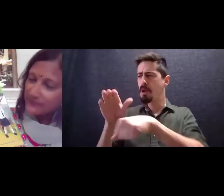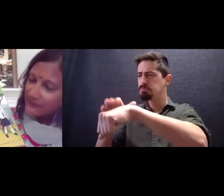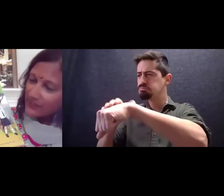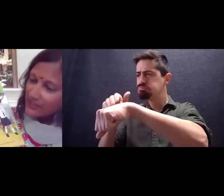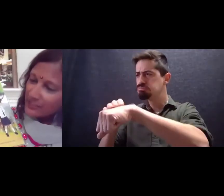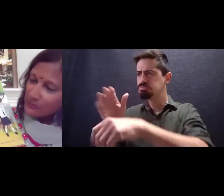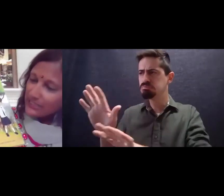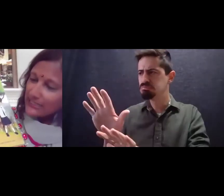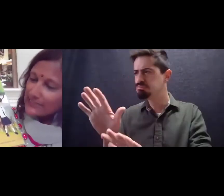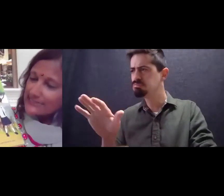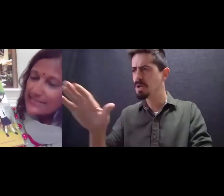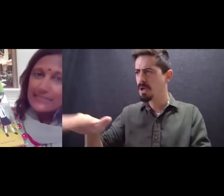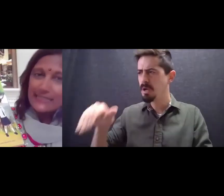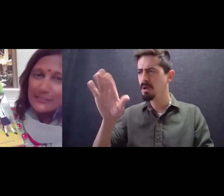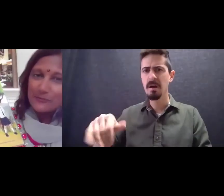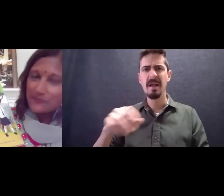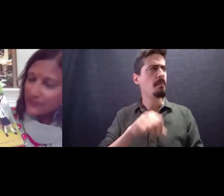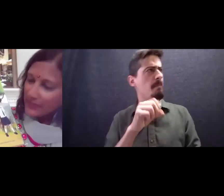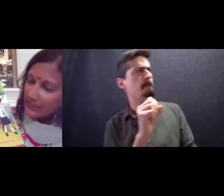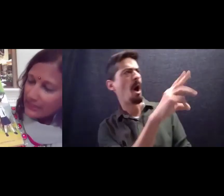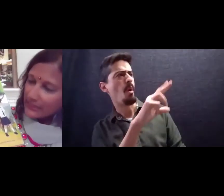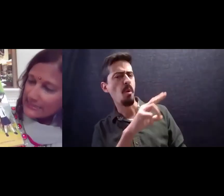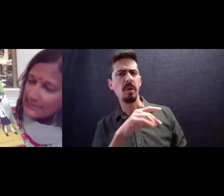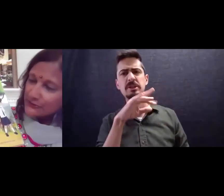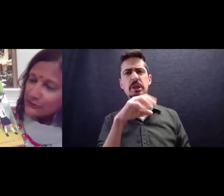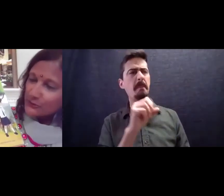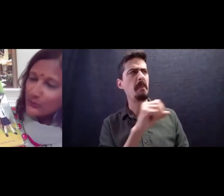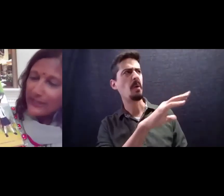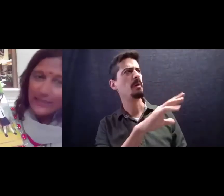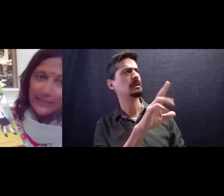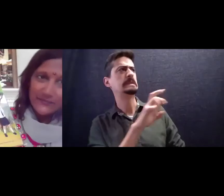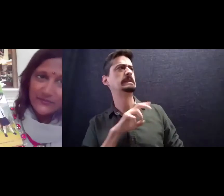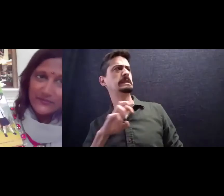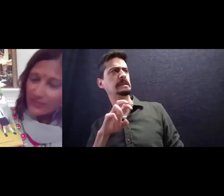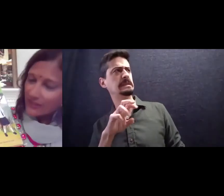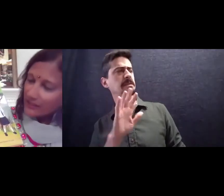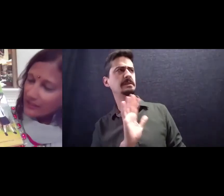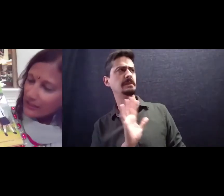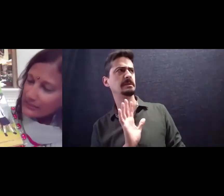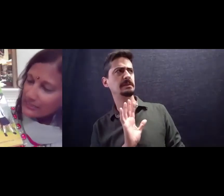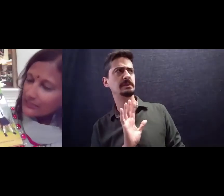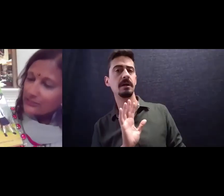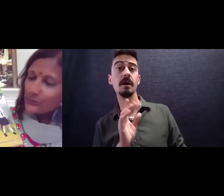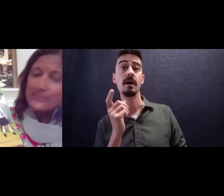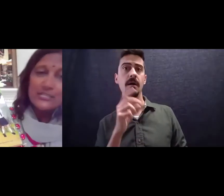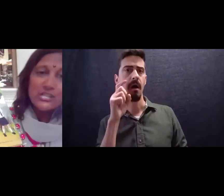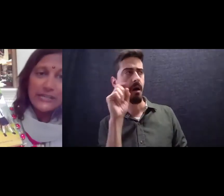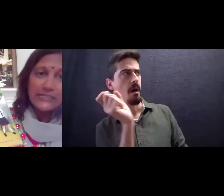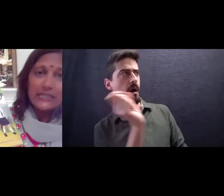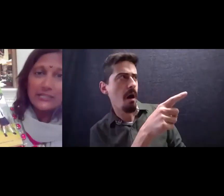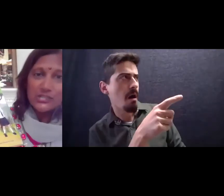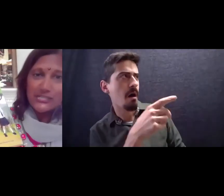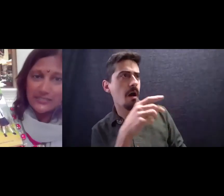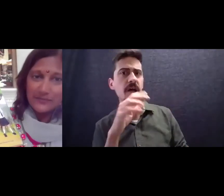as it kicked sand at him and skittered away until it noticed his